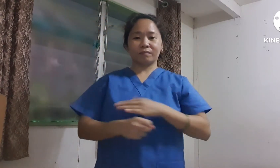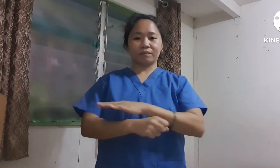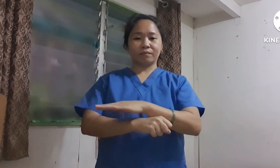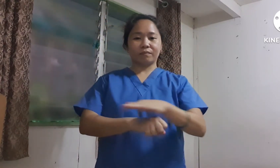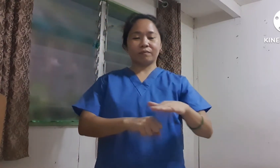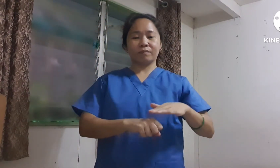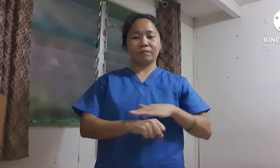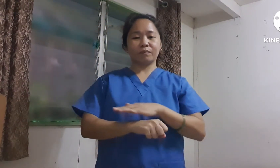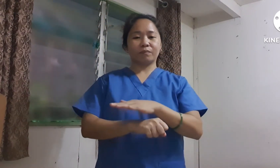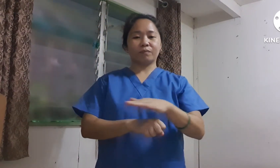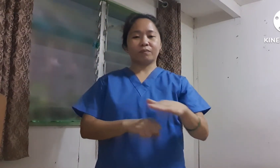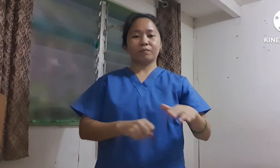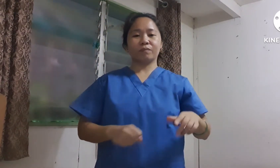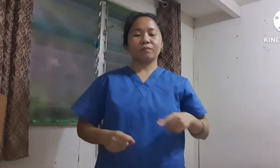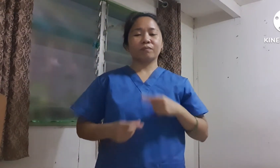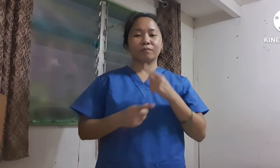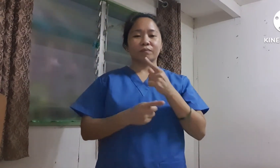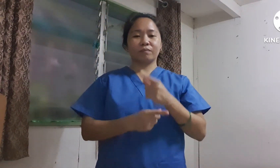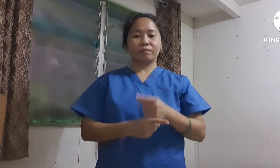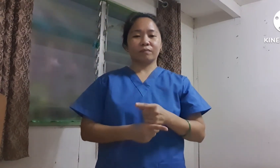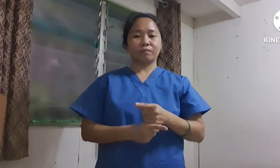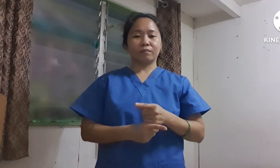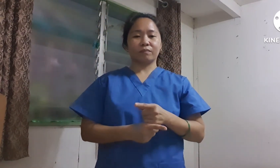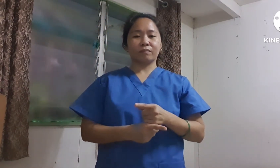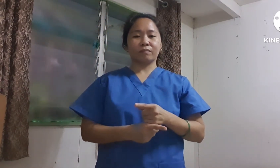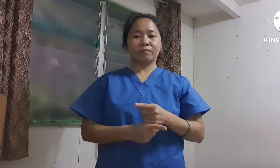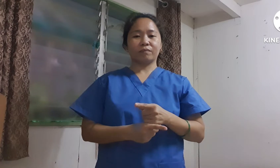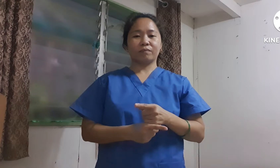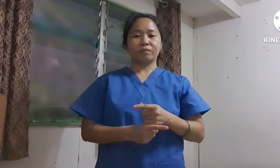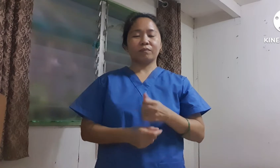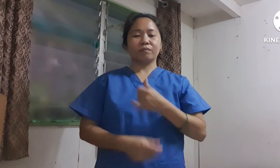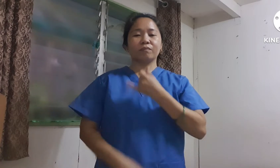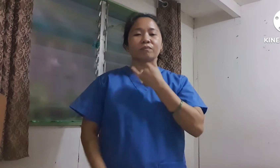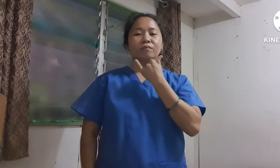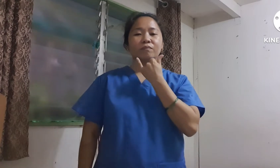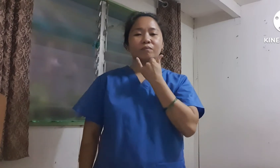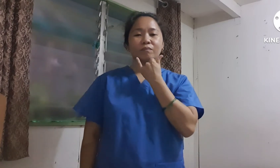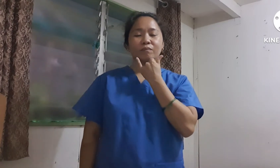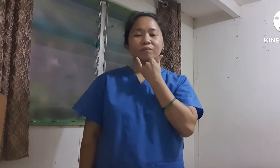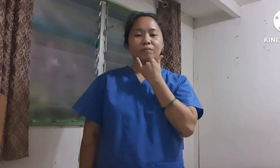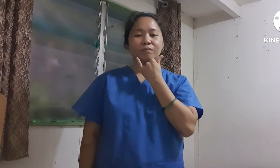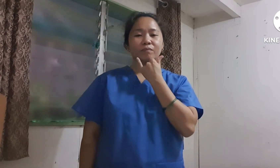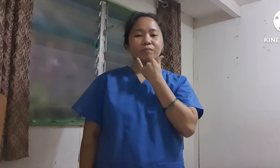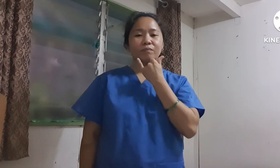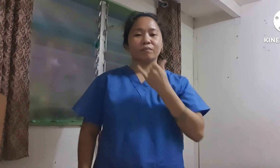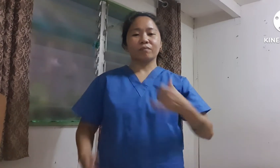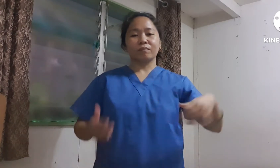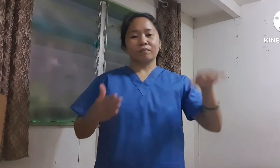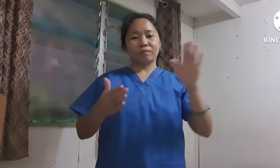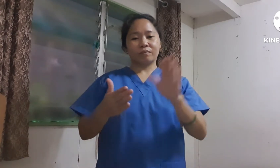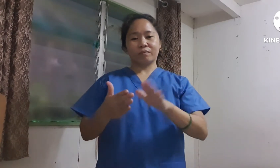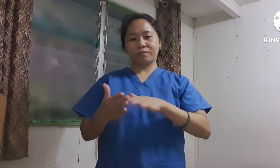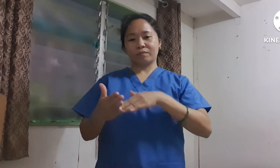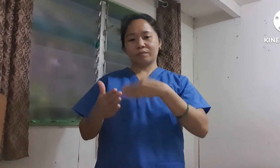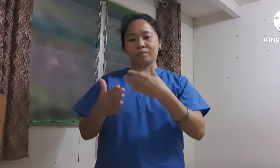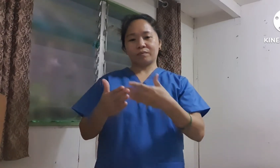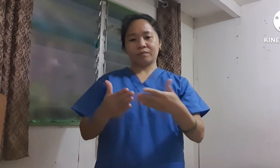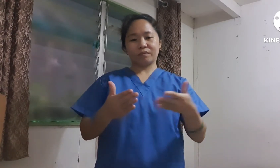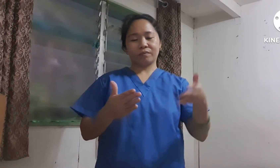above. I can write what is wrong, I can sing just